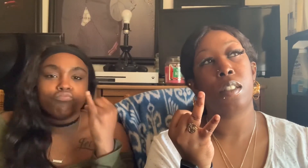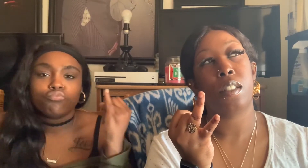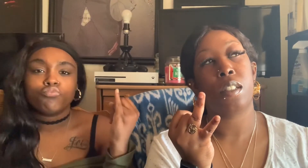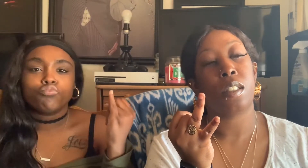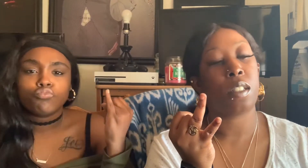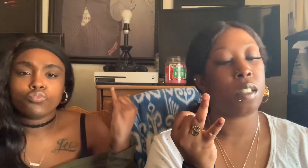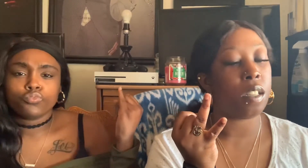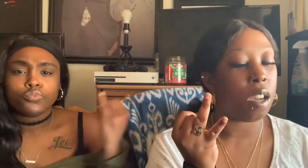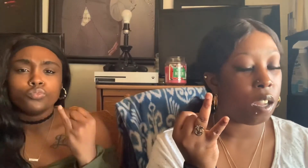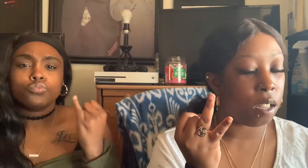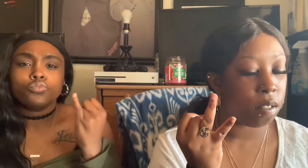Uh.